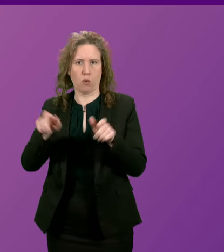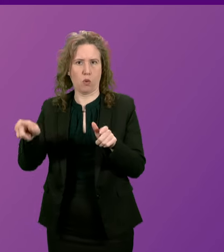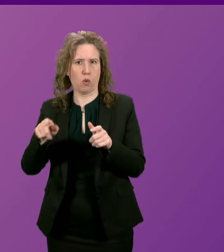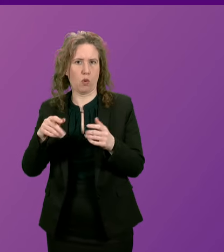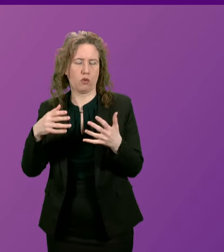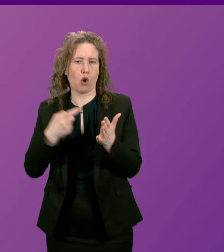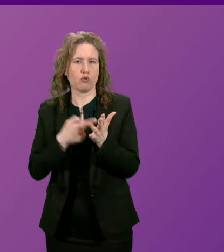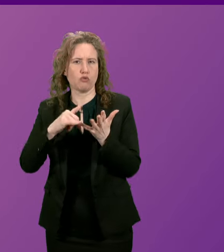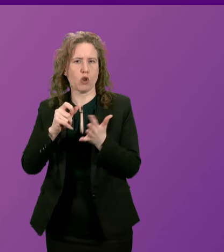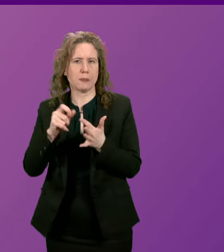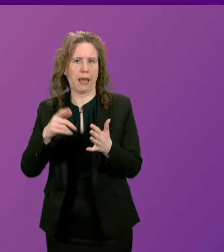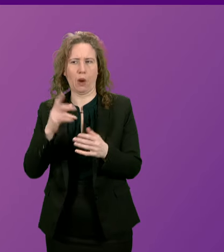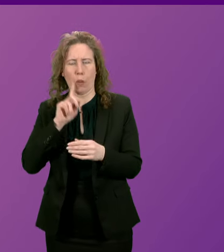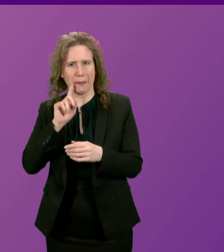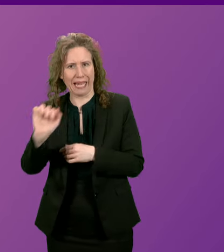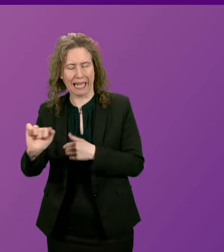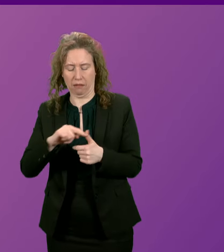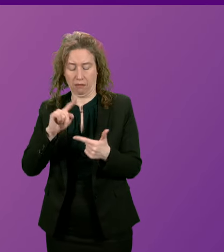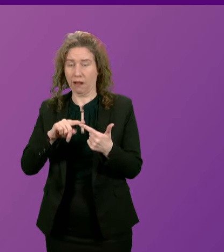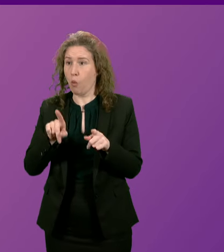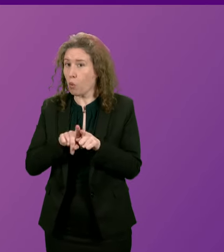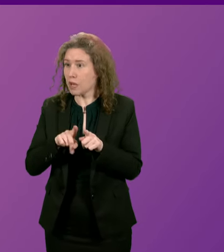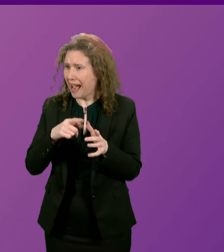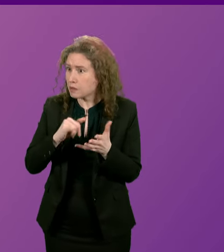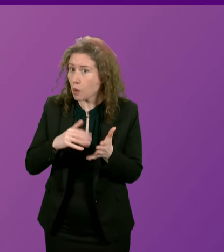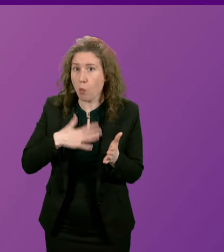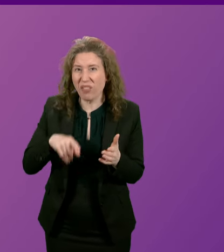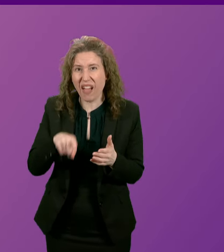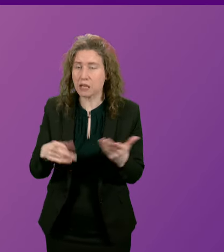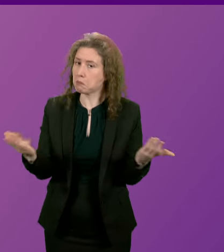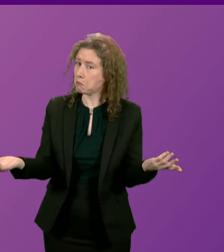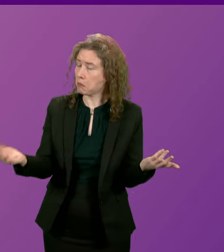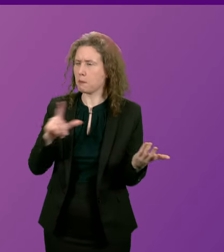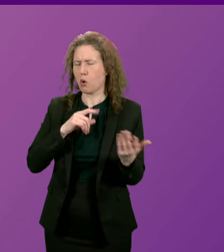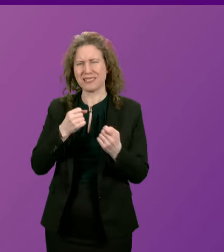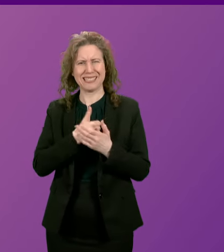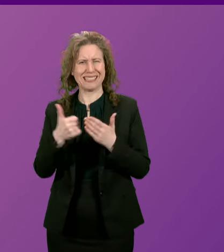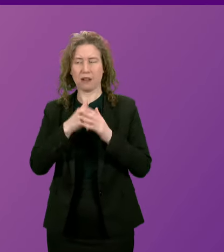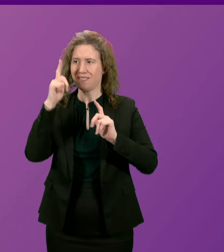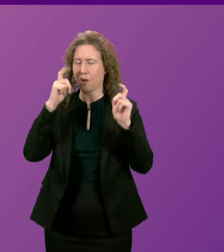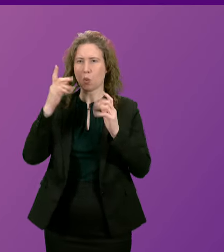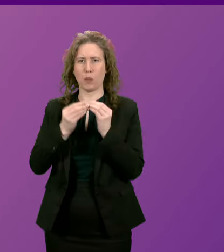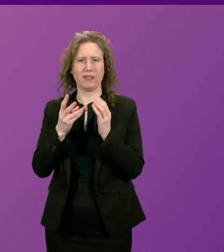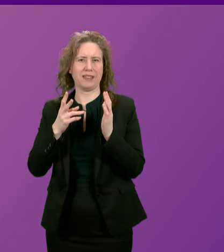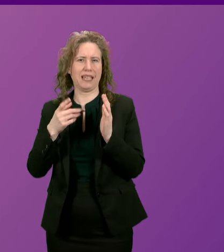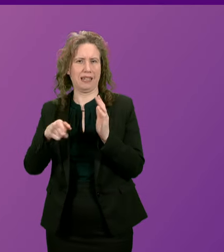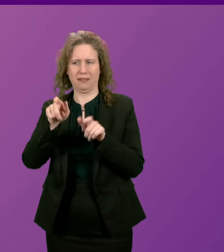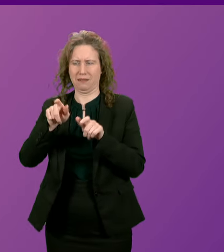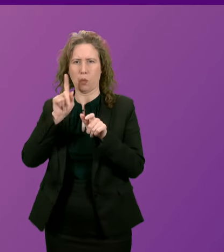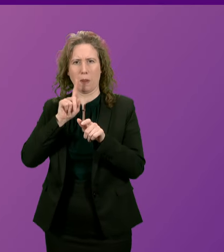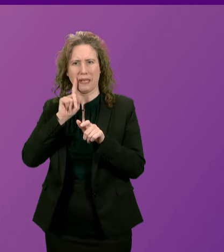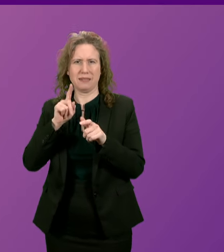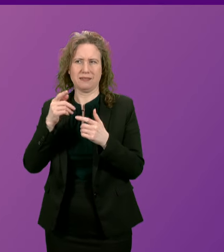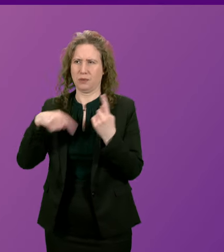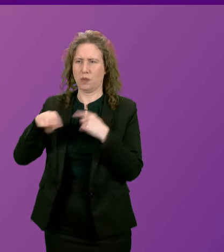And perhaps Presidenting Officer Anas Alwar wanted it that way. Because for all of the photographs he takes with the Waspie woman, for all of the